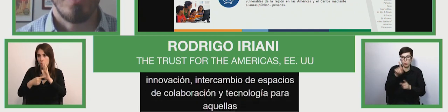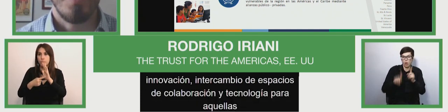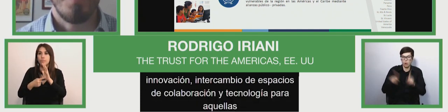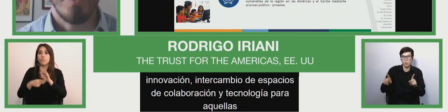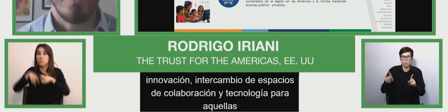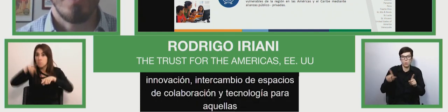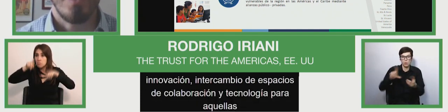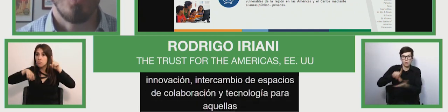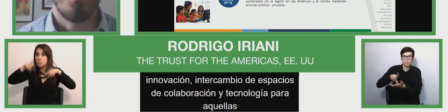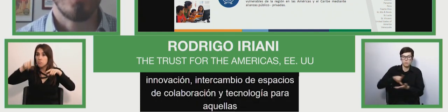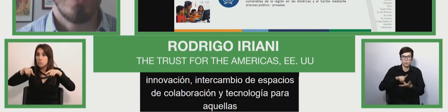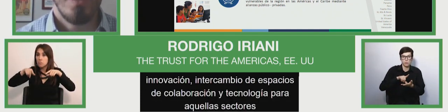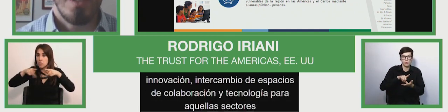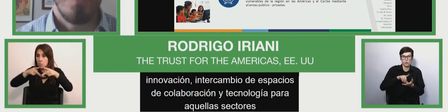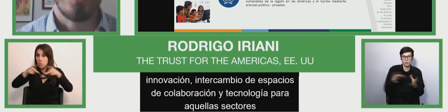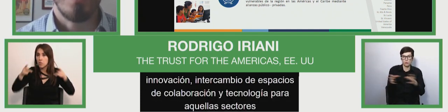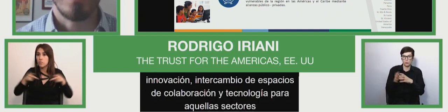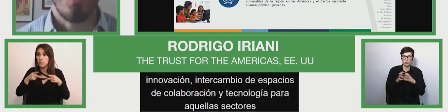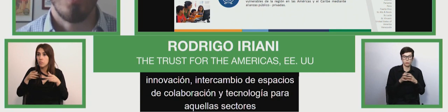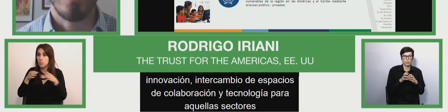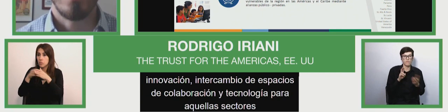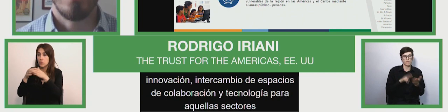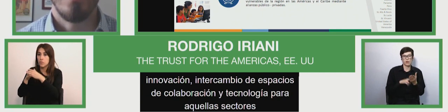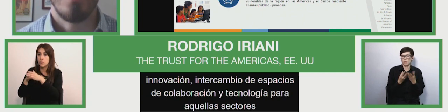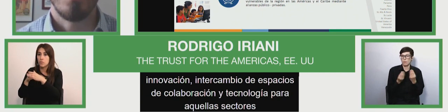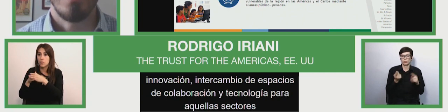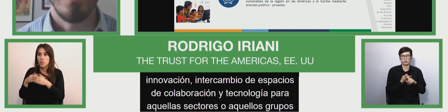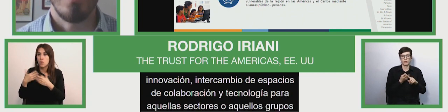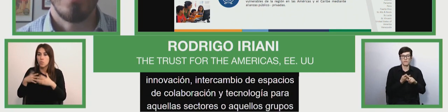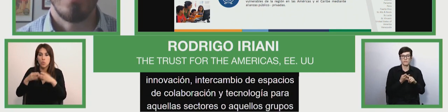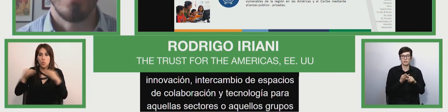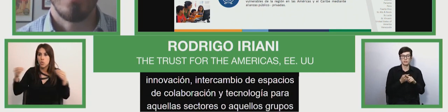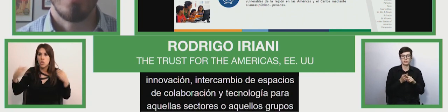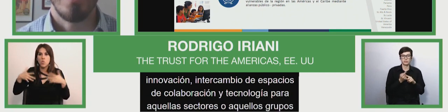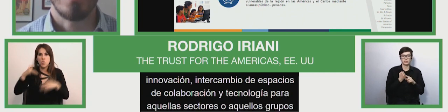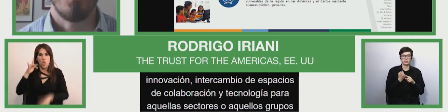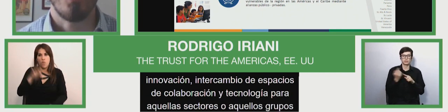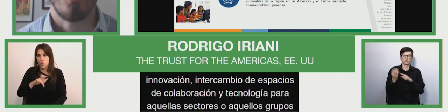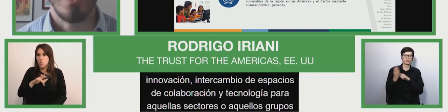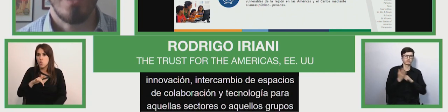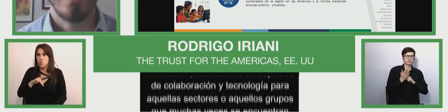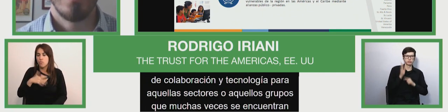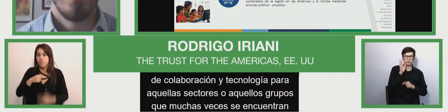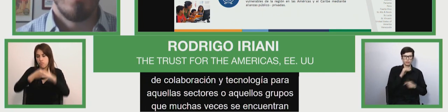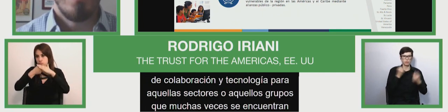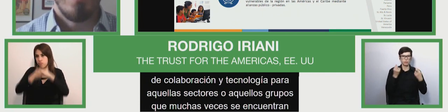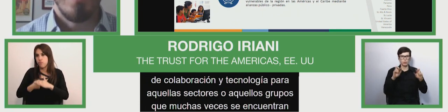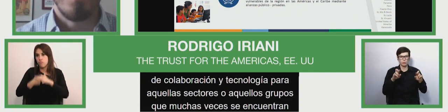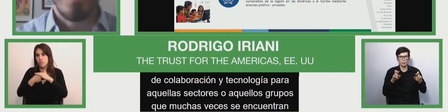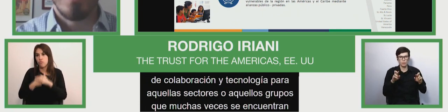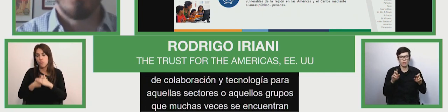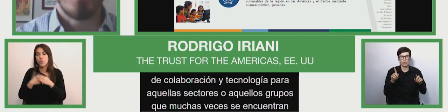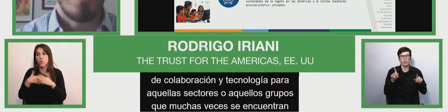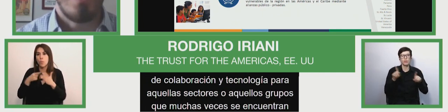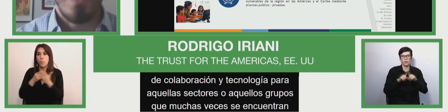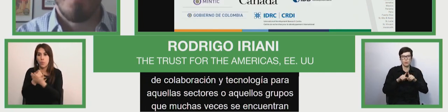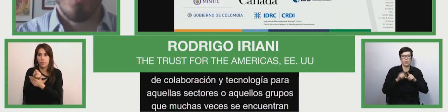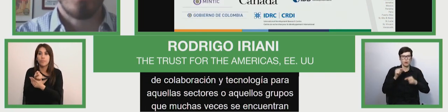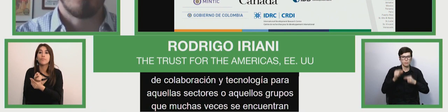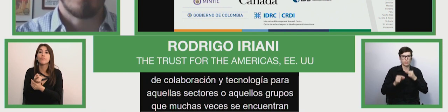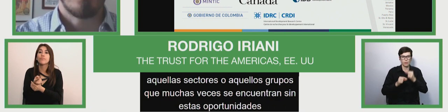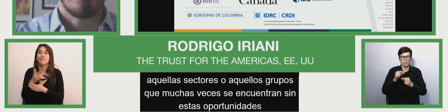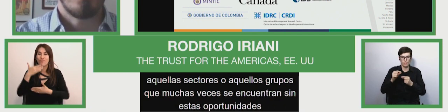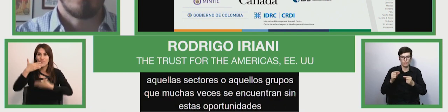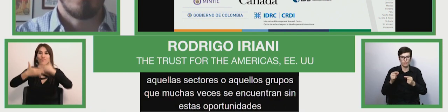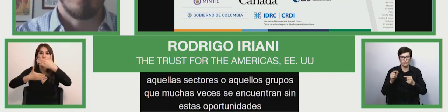to the exchange of collaborative spaces technology for those sectors or for